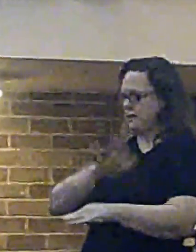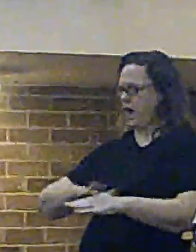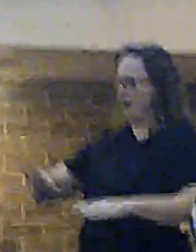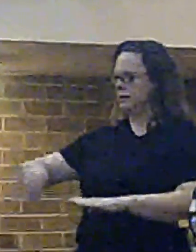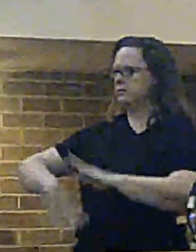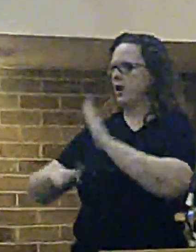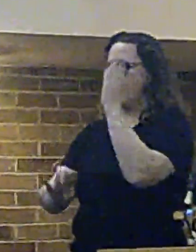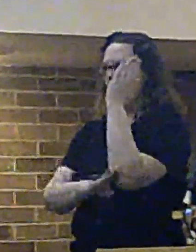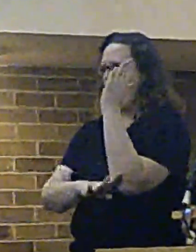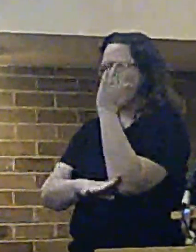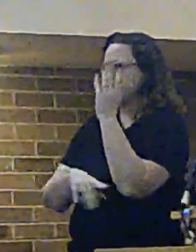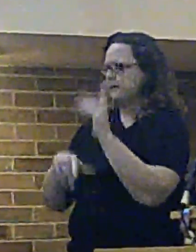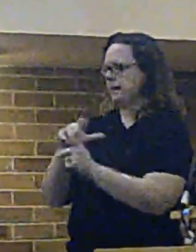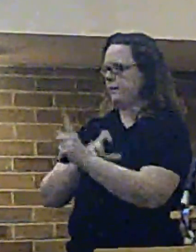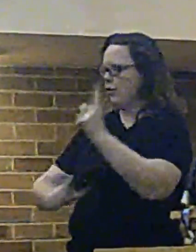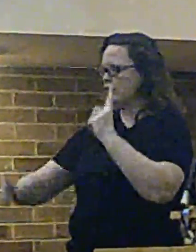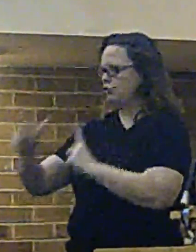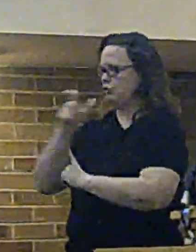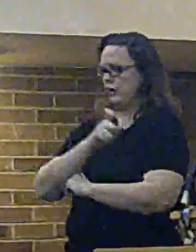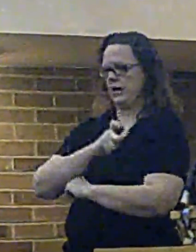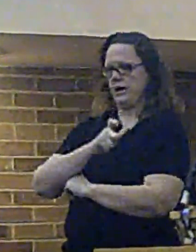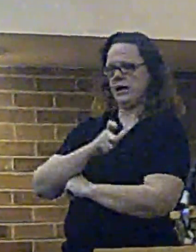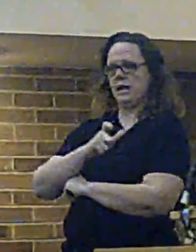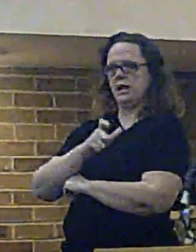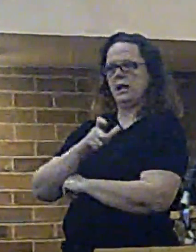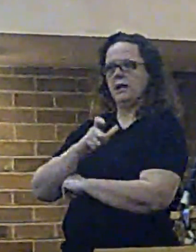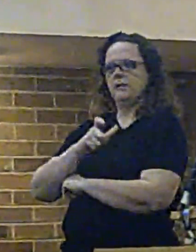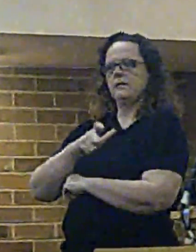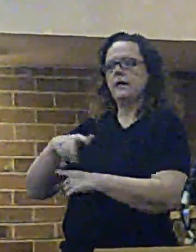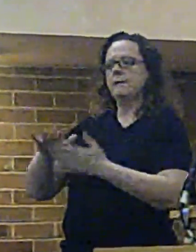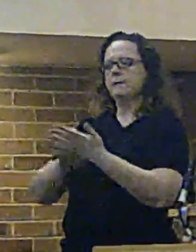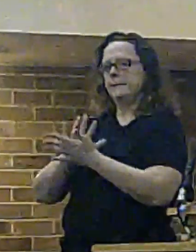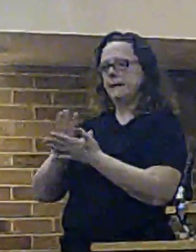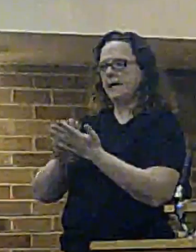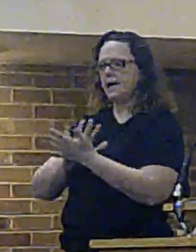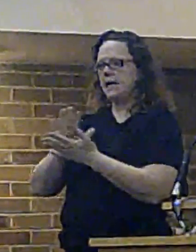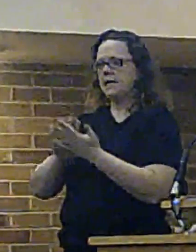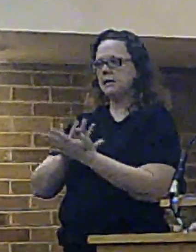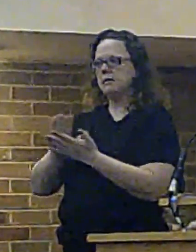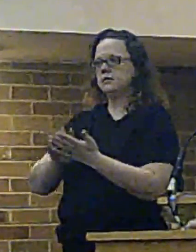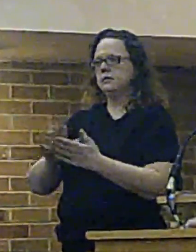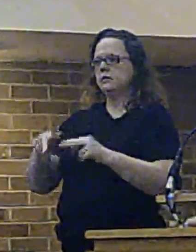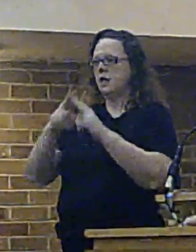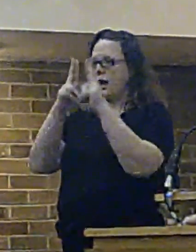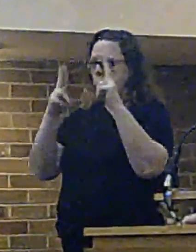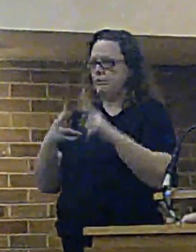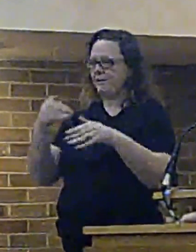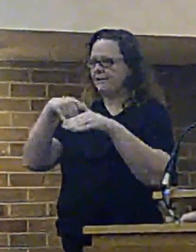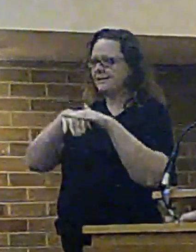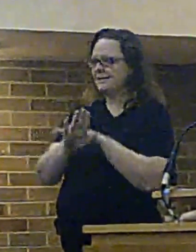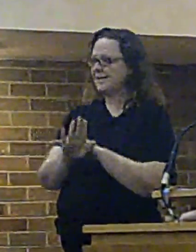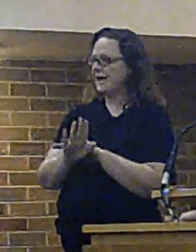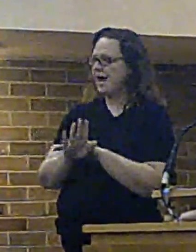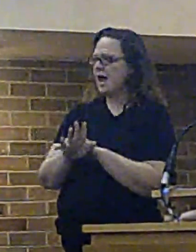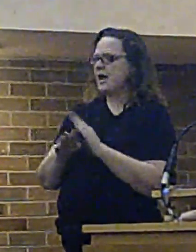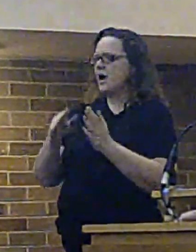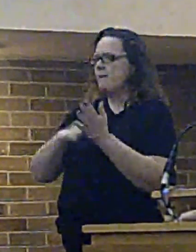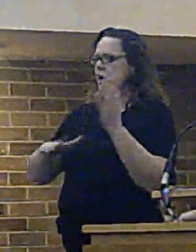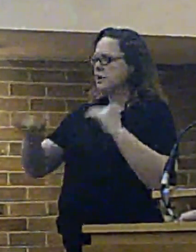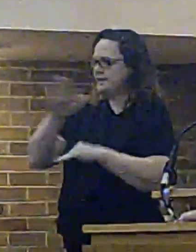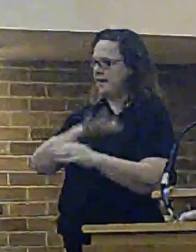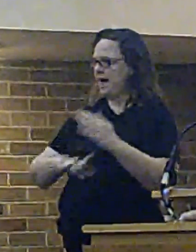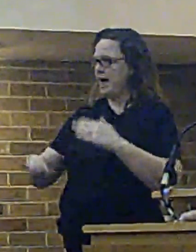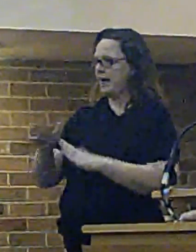the majority of properties on Merseyside fall within Band A. That means we have the lowest actual cash terms